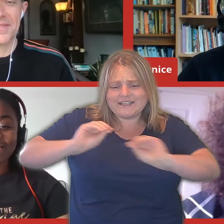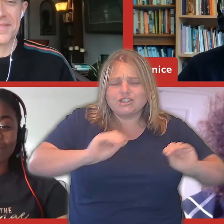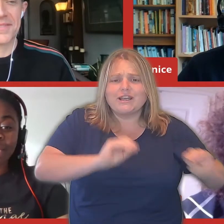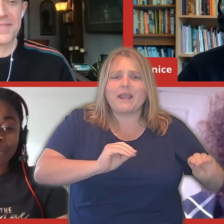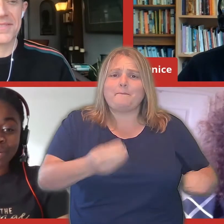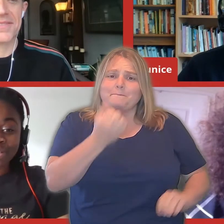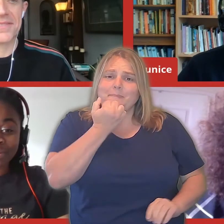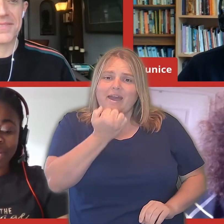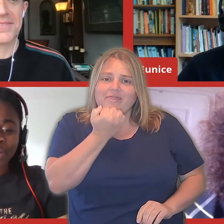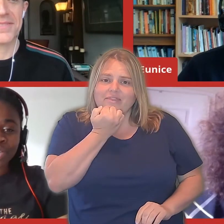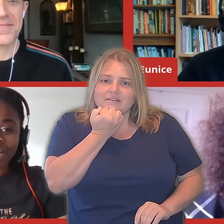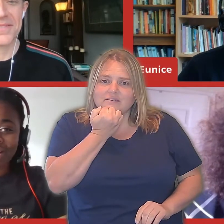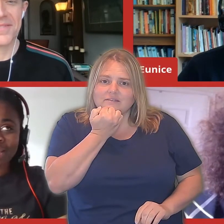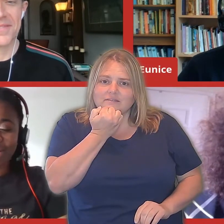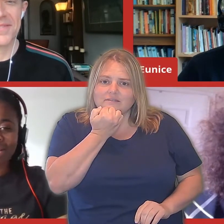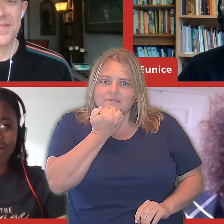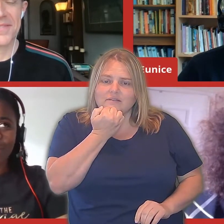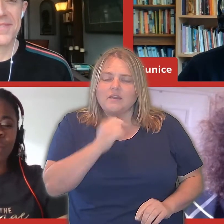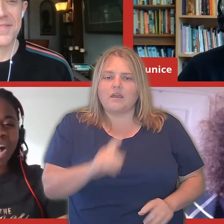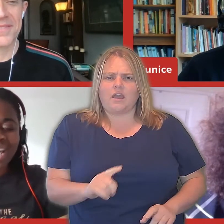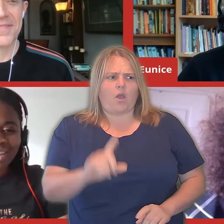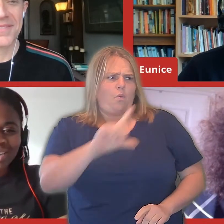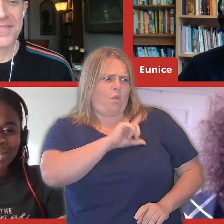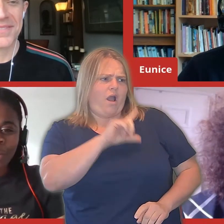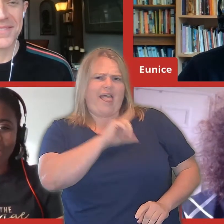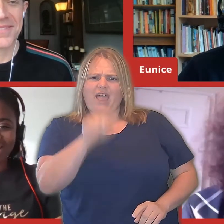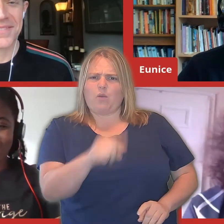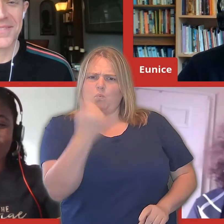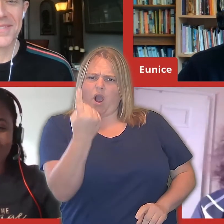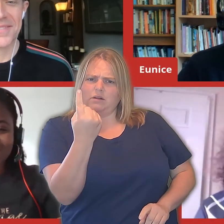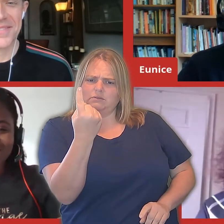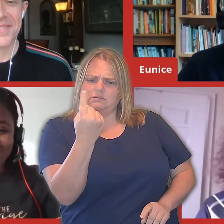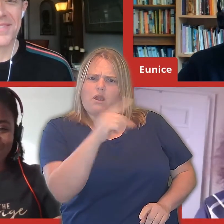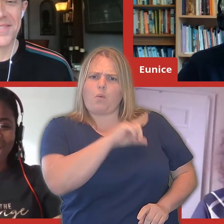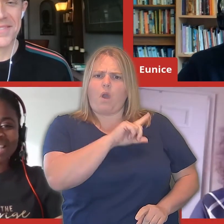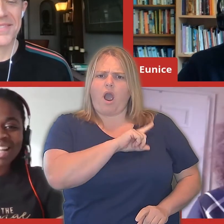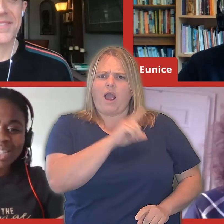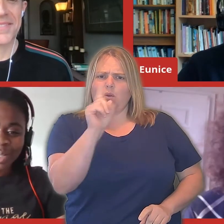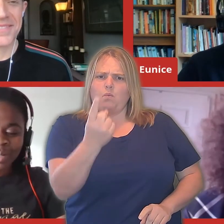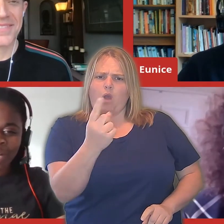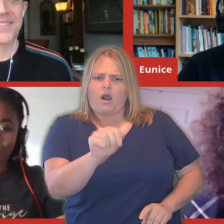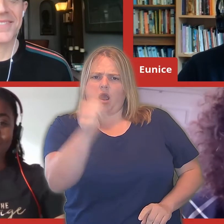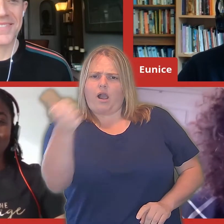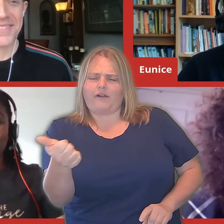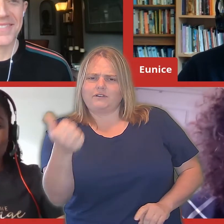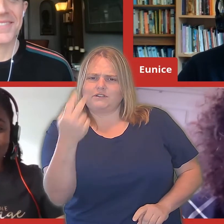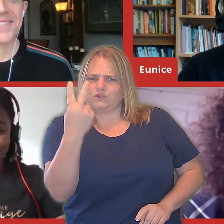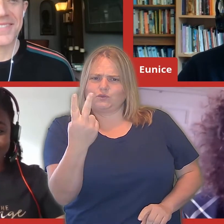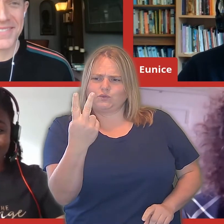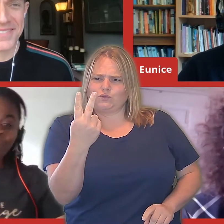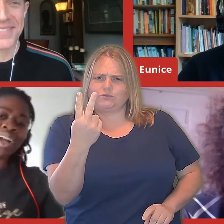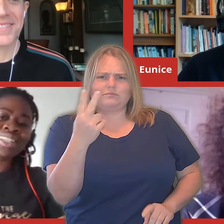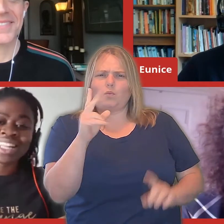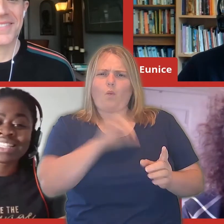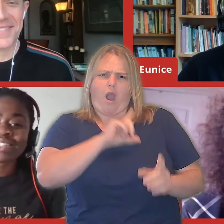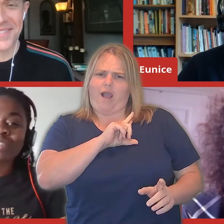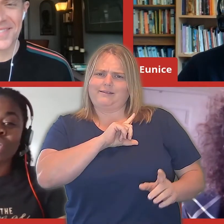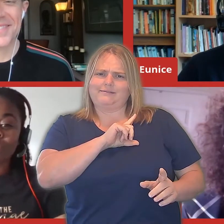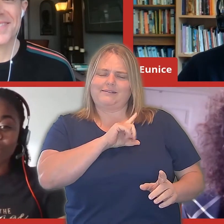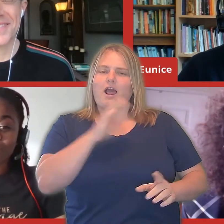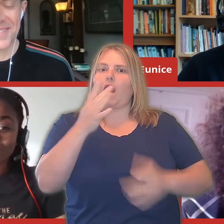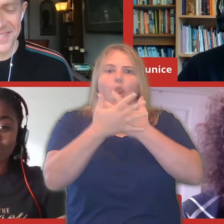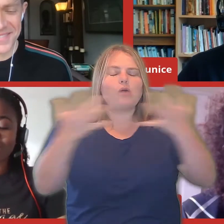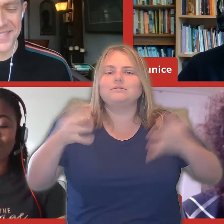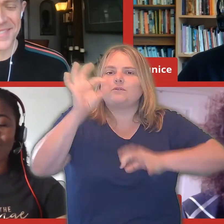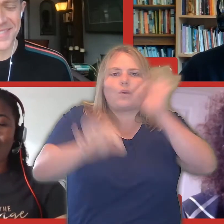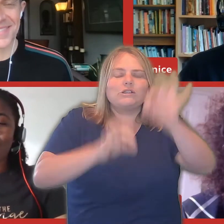time I teach them numbers, the first question they ask me is, why? Why is that one? And why is that two? And why does one come after two? And why does... And it's just